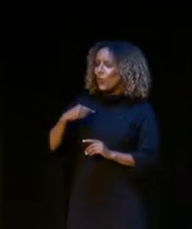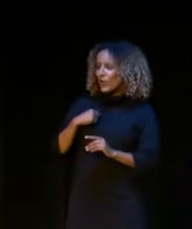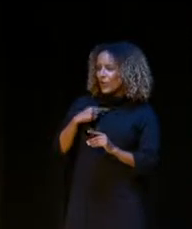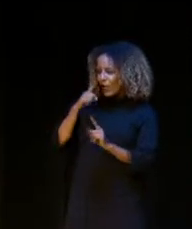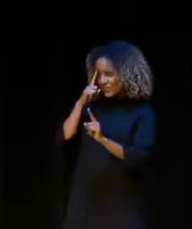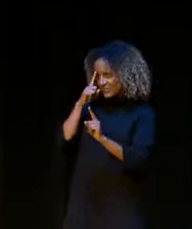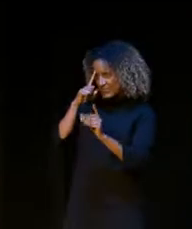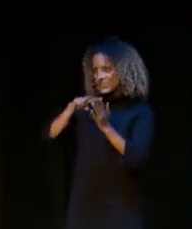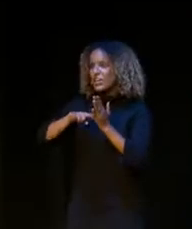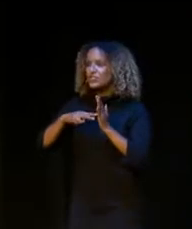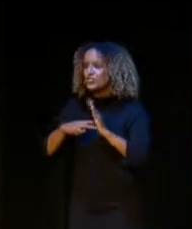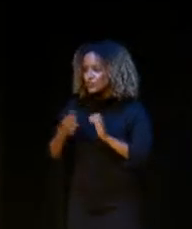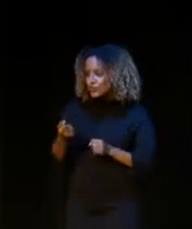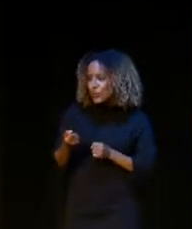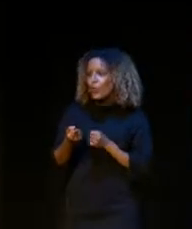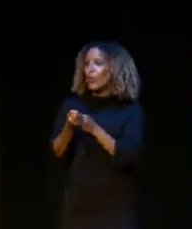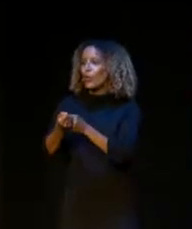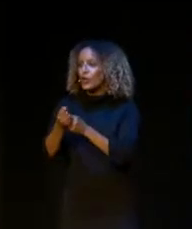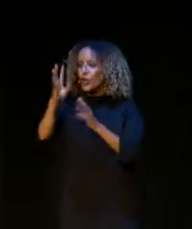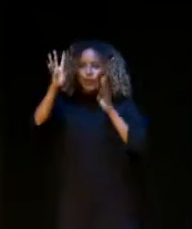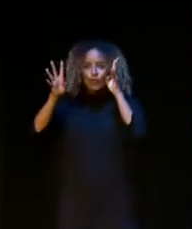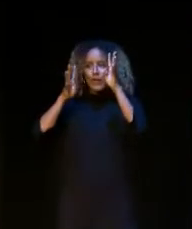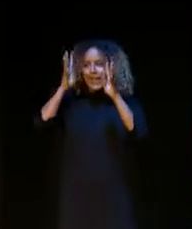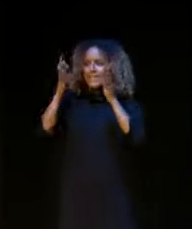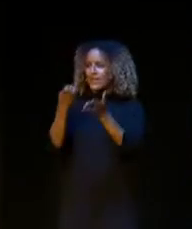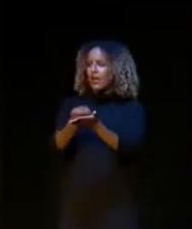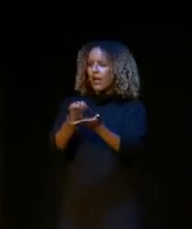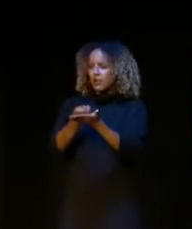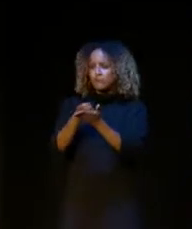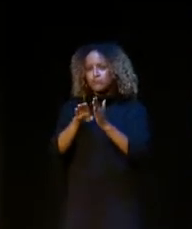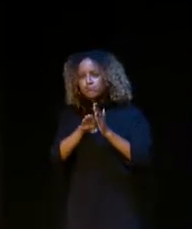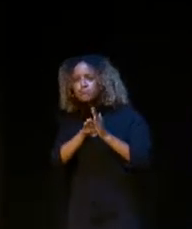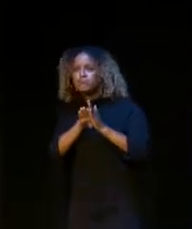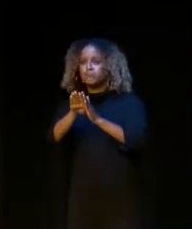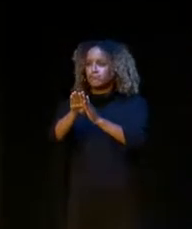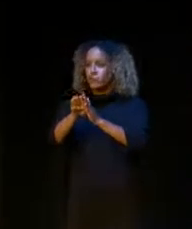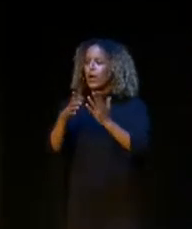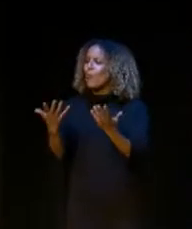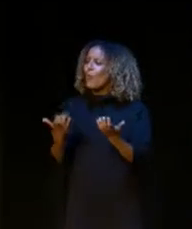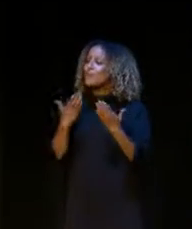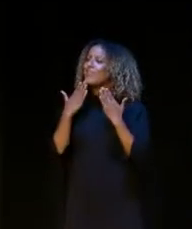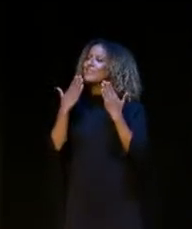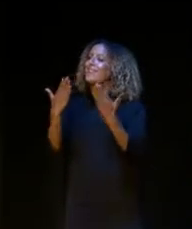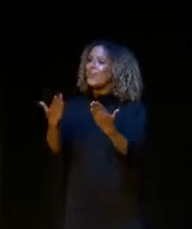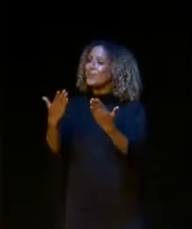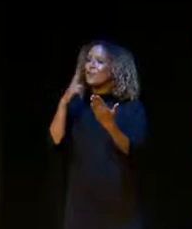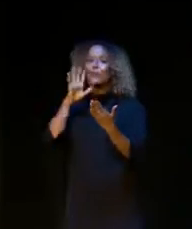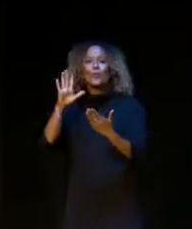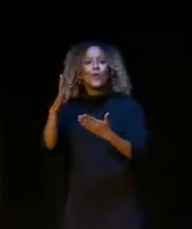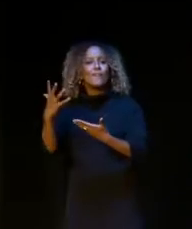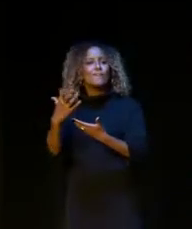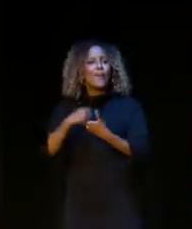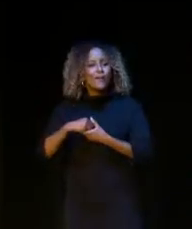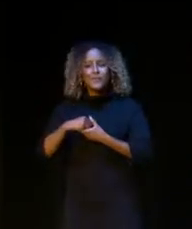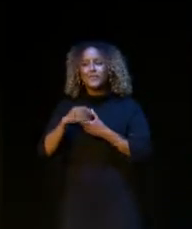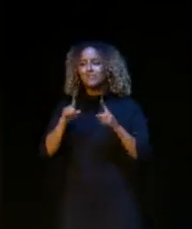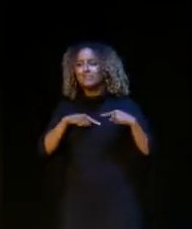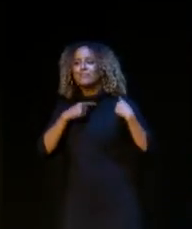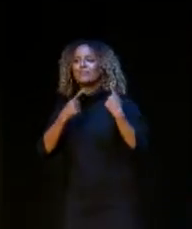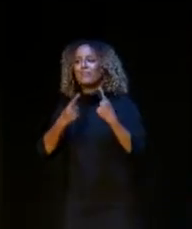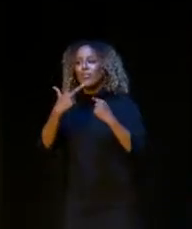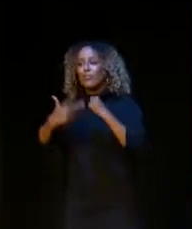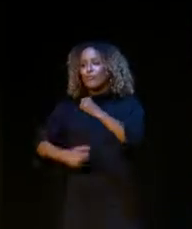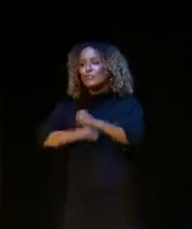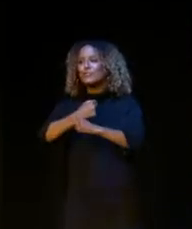intentional about supporting our creative economy. So once again, I want to thank you for your involvement over these three